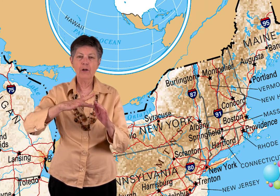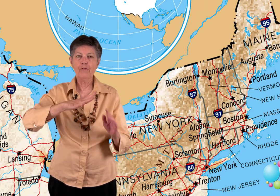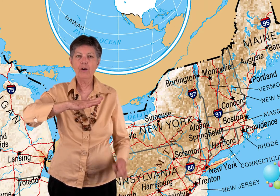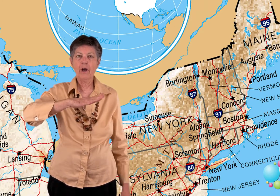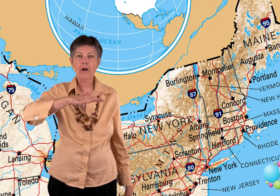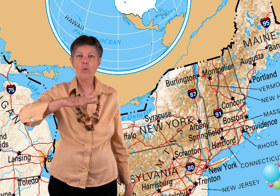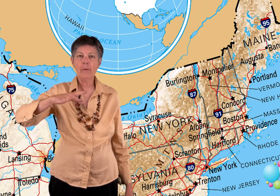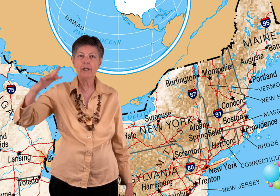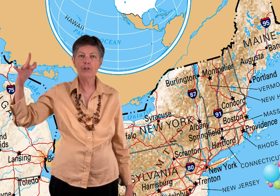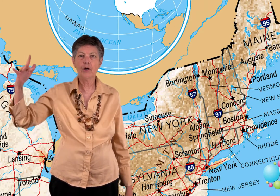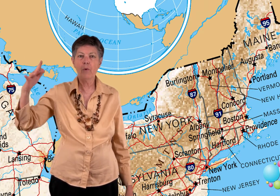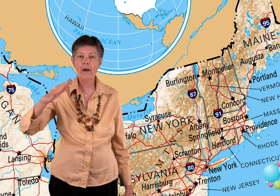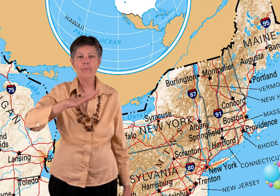middle finger and kind of wobble it as you go up.